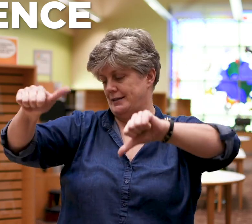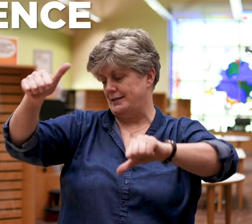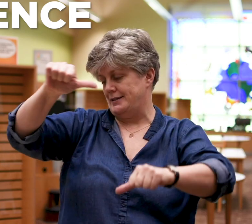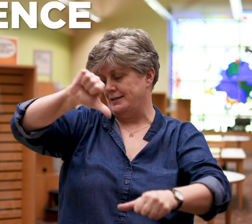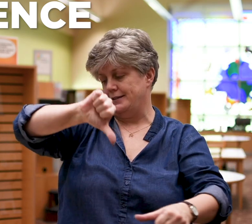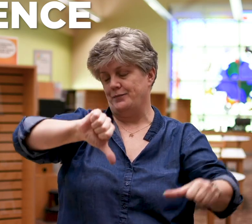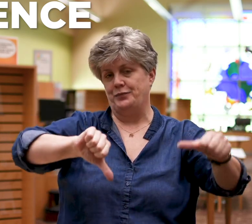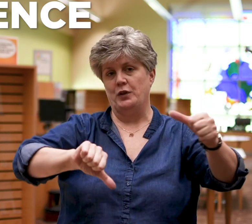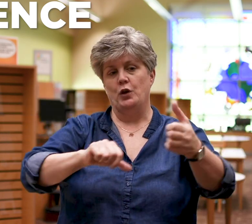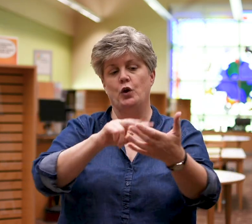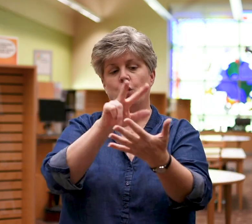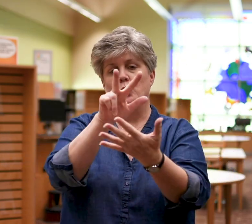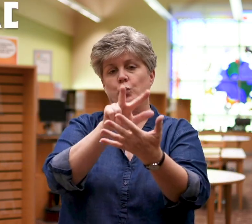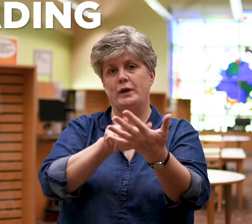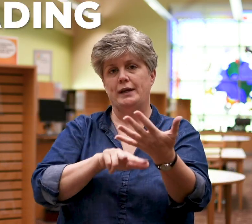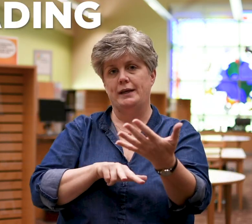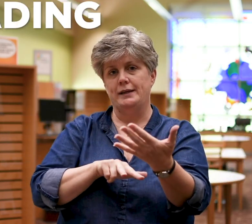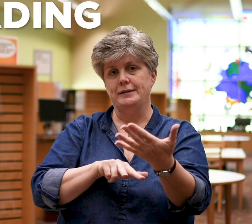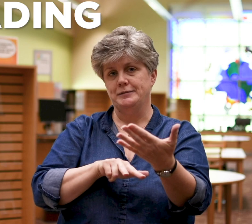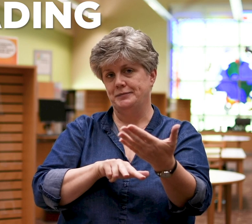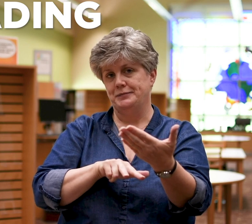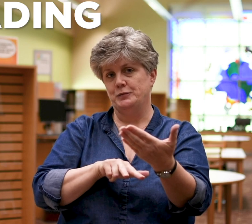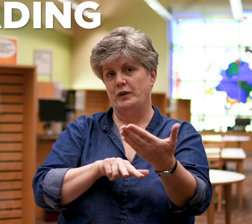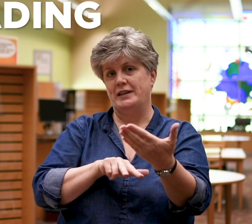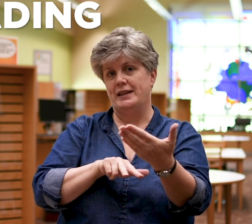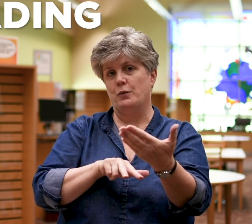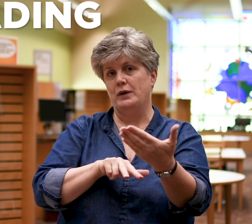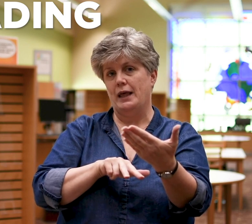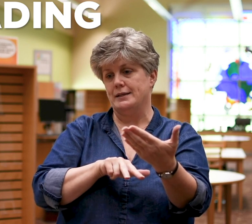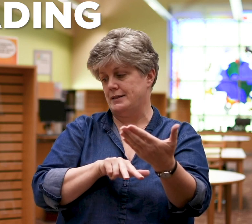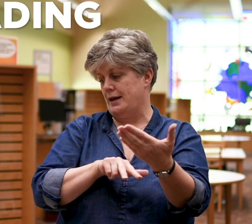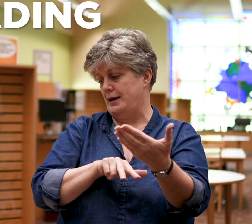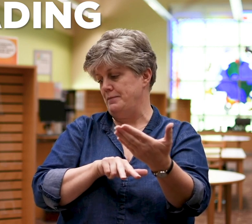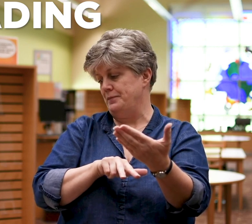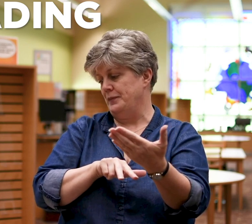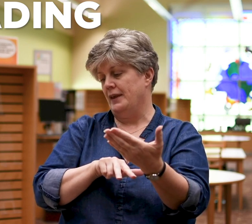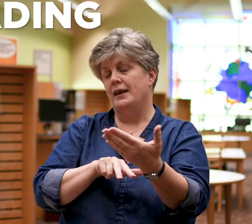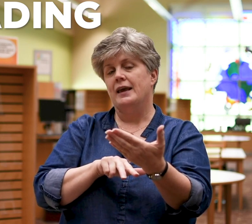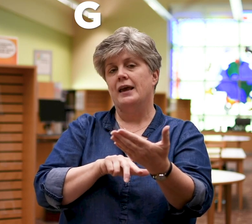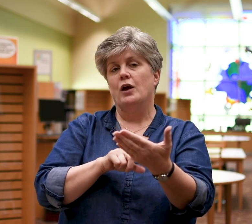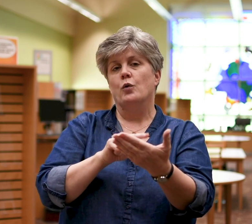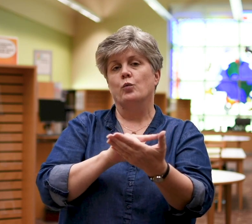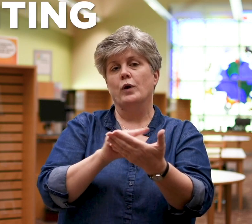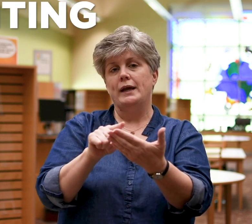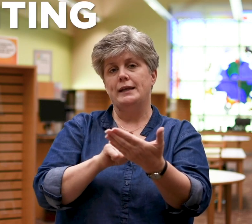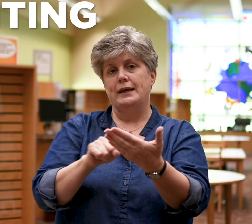reading we did that one last time writing